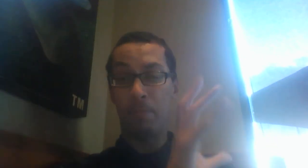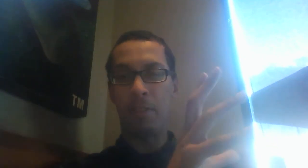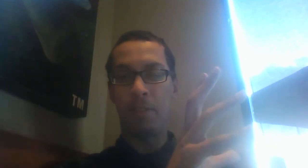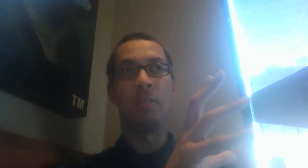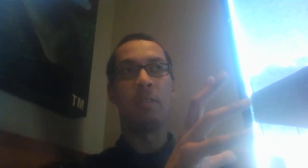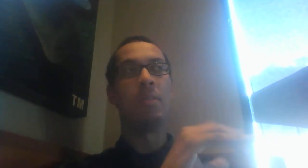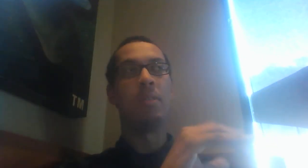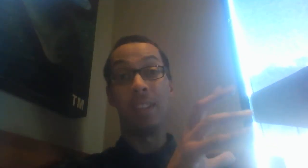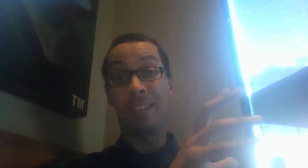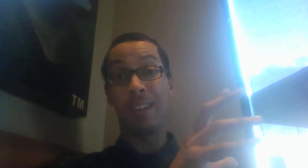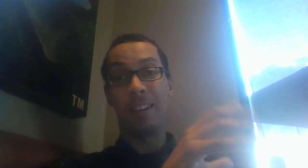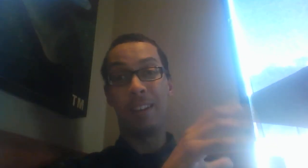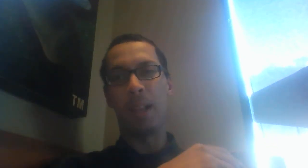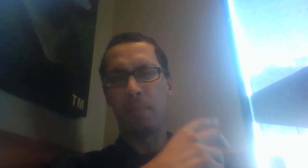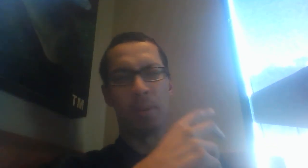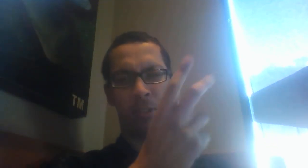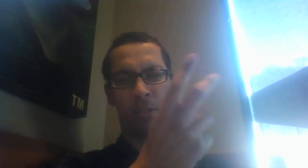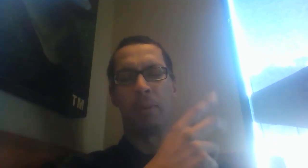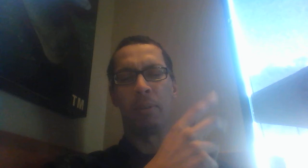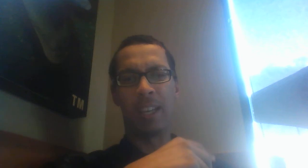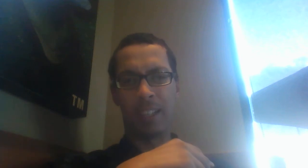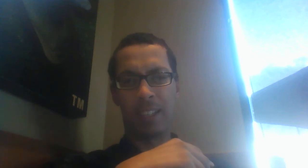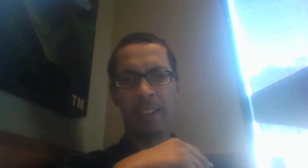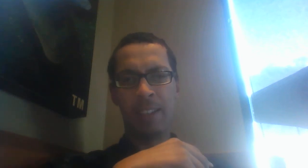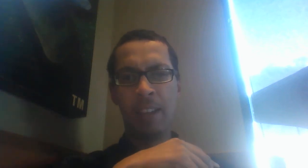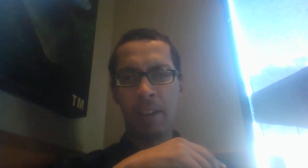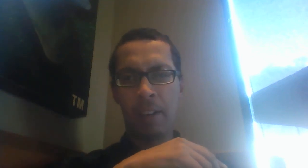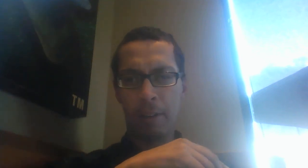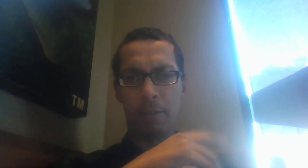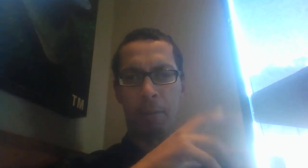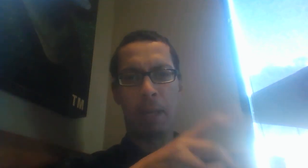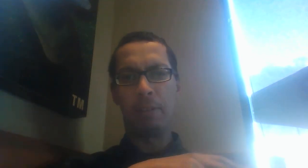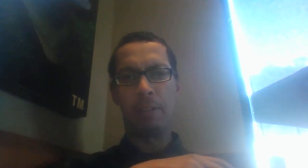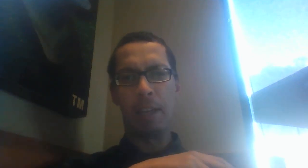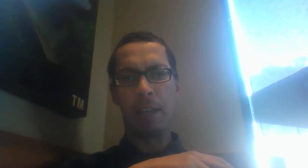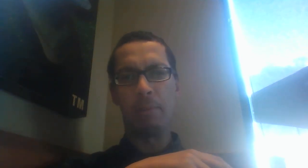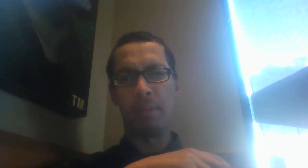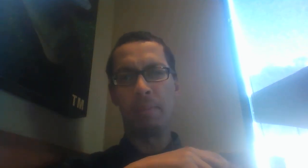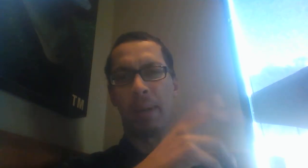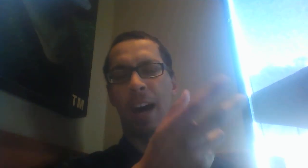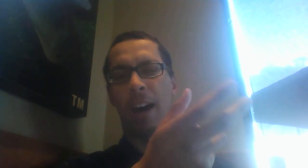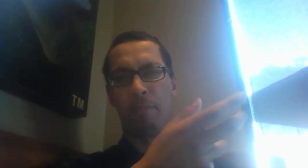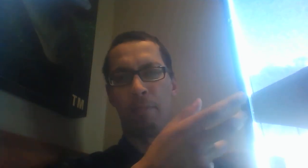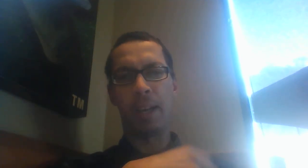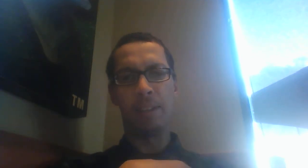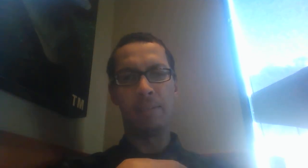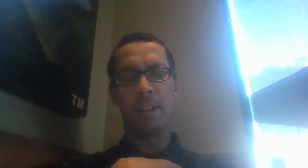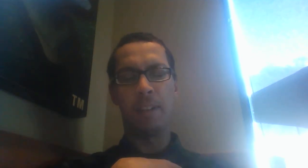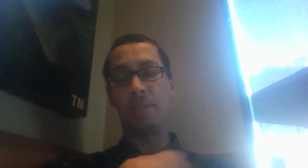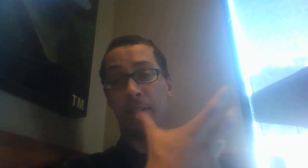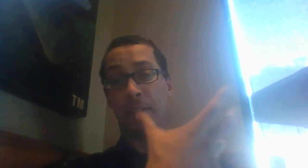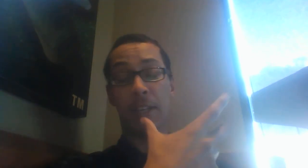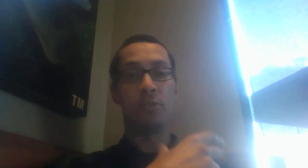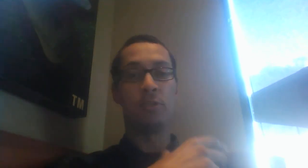especially for a movie of this kind. It'd be like putting smoking in a, uh, film nowadays, it would seem a bit out of place, unless it's contextual,